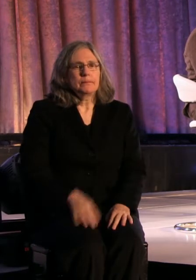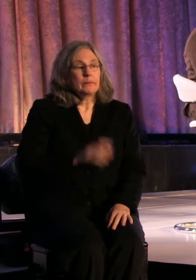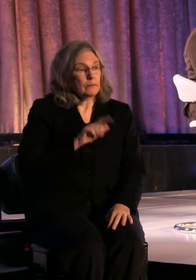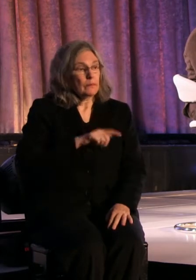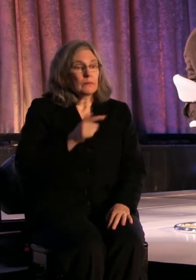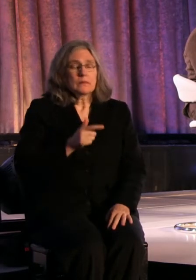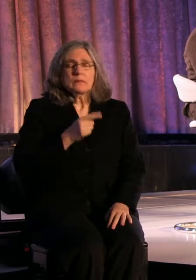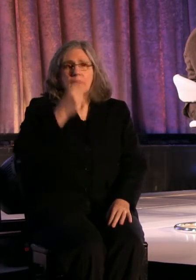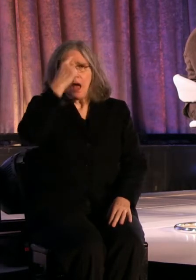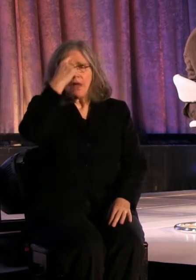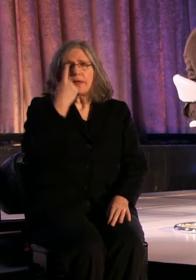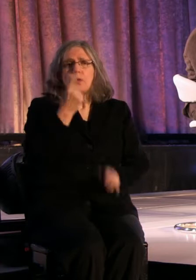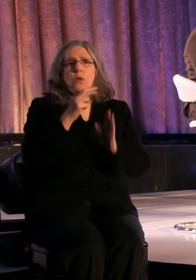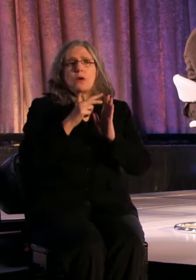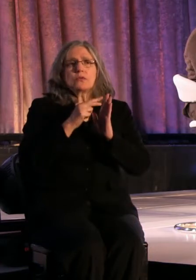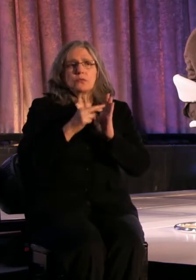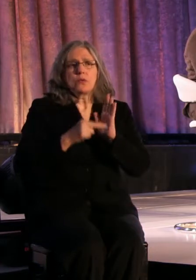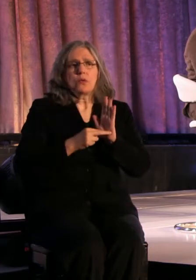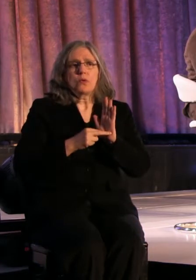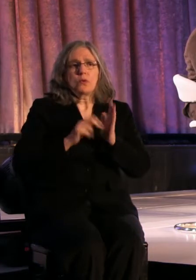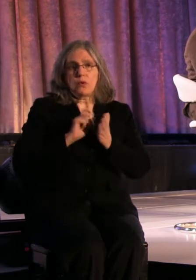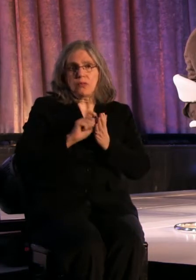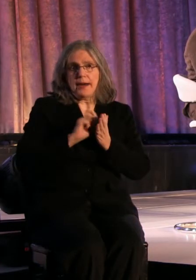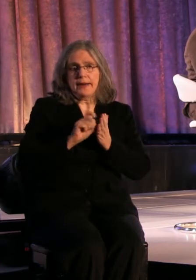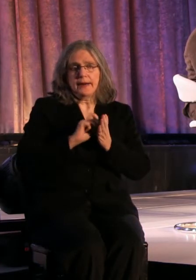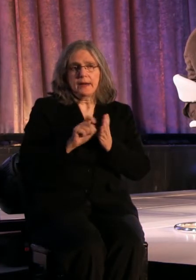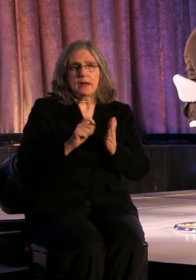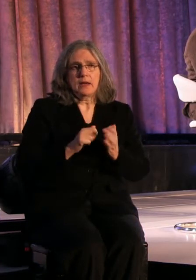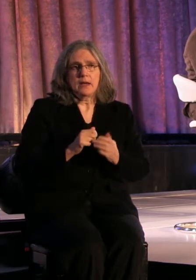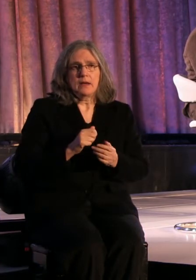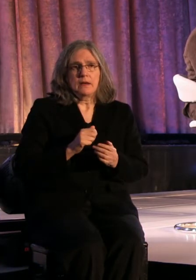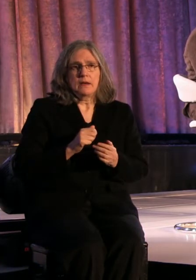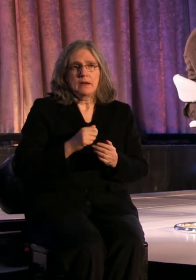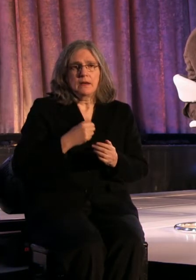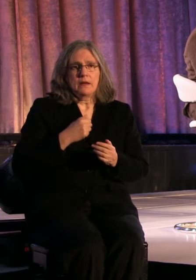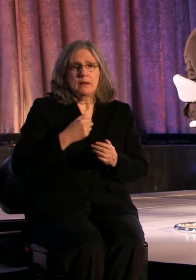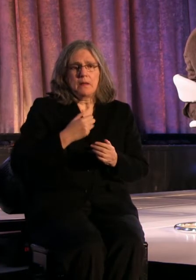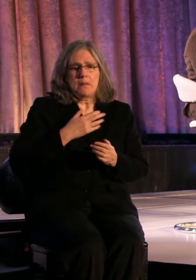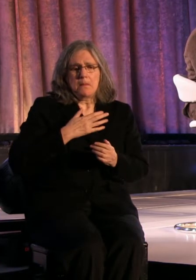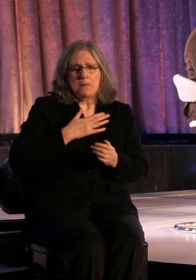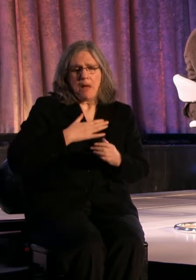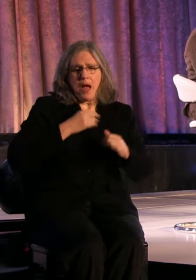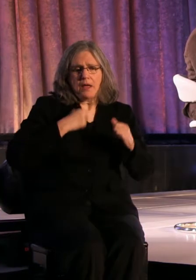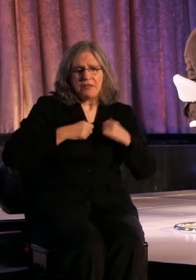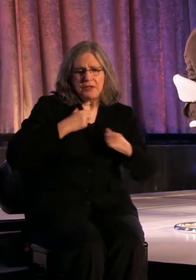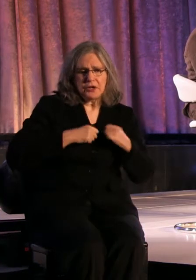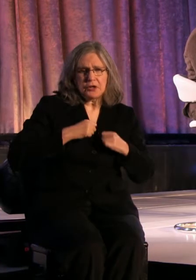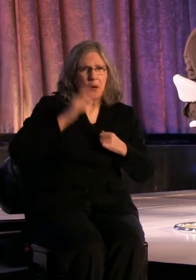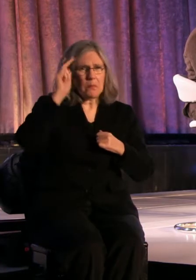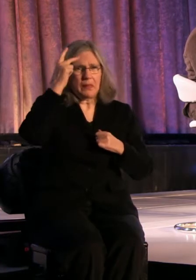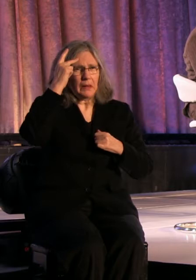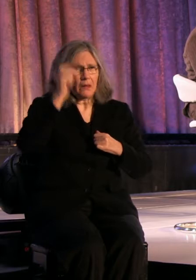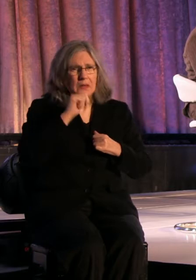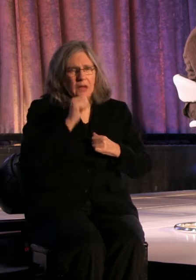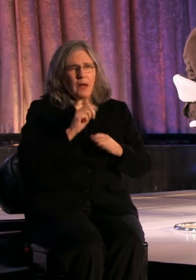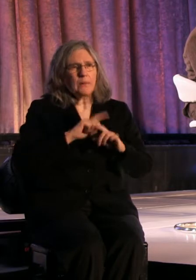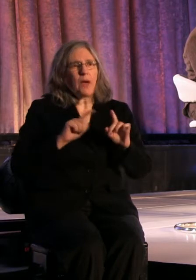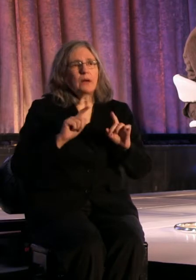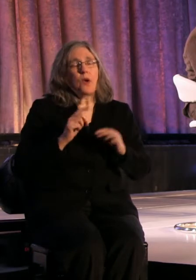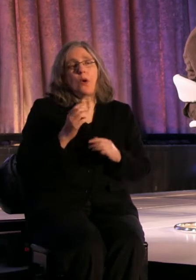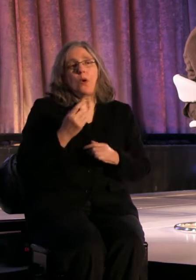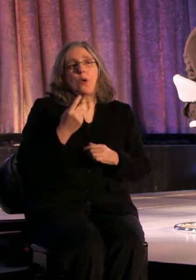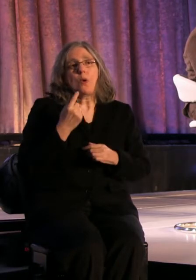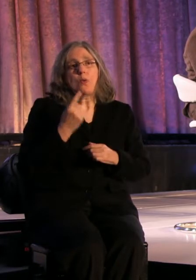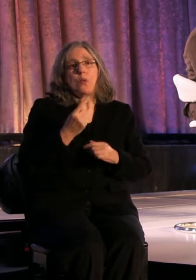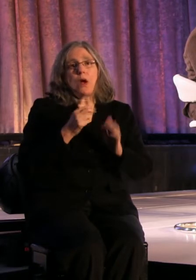I think one rule in writing, I don't think I write political theater, but I think one rule that people assume is that the